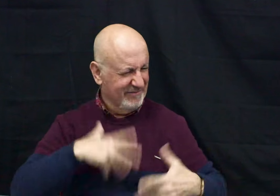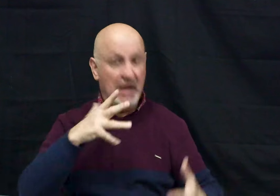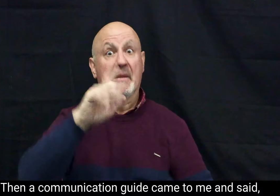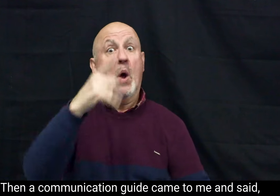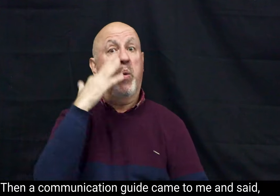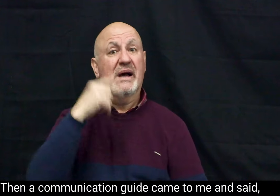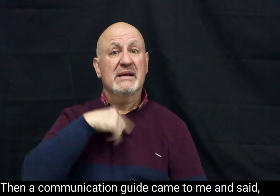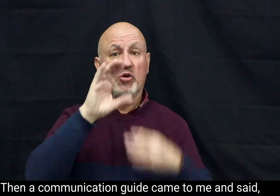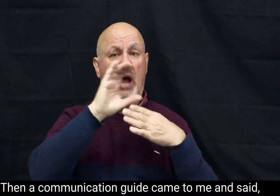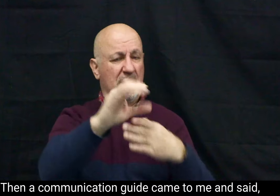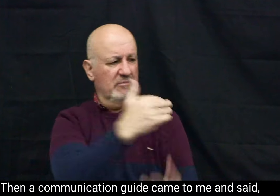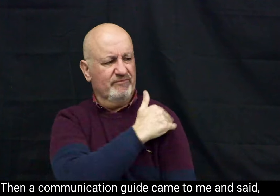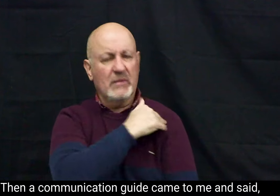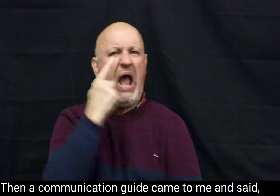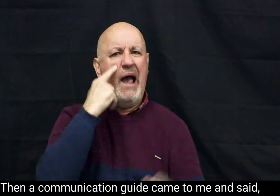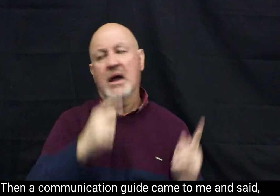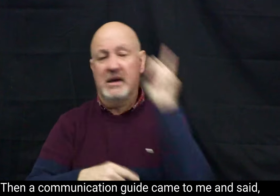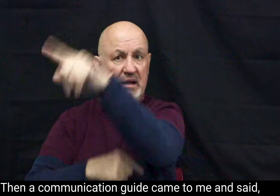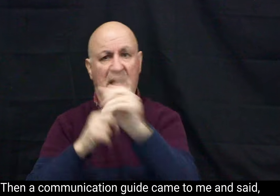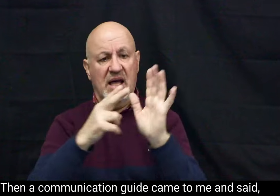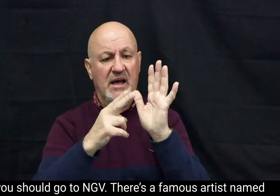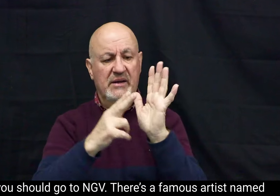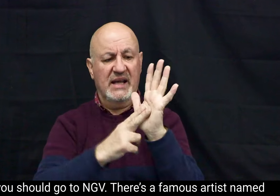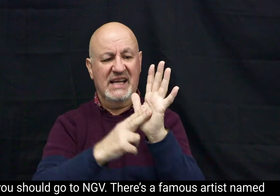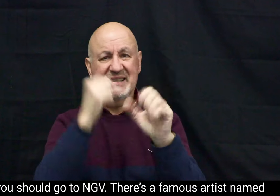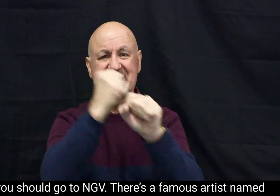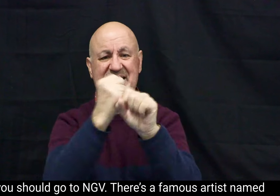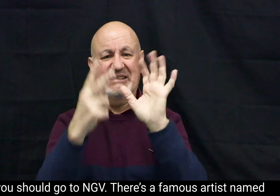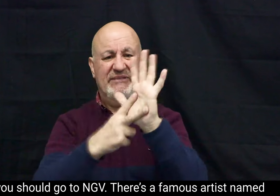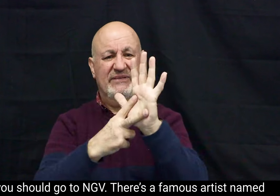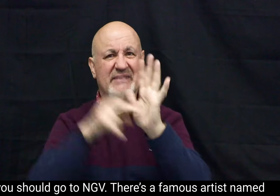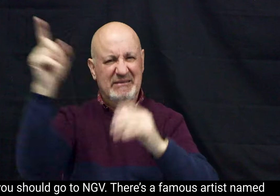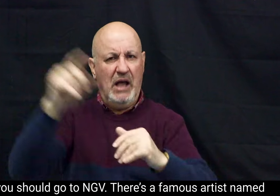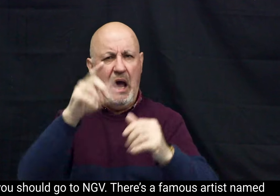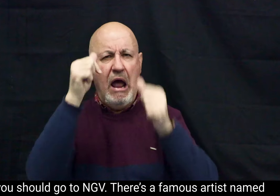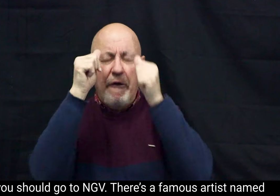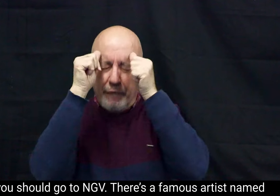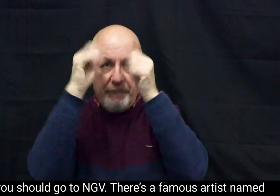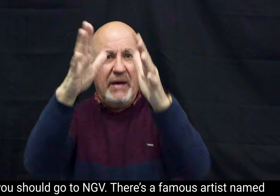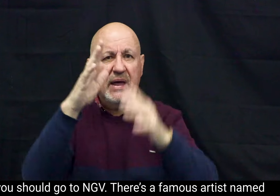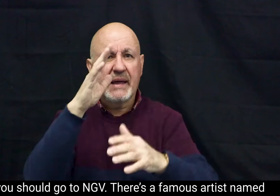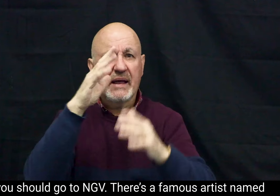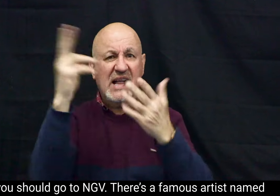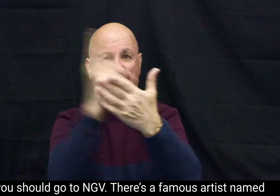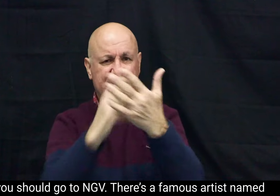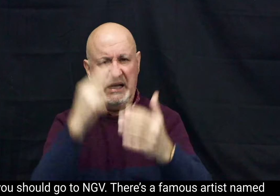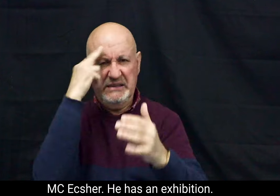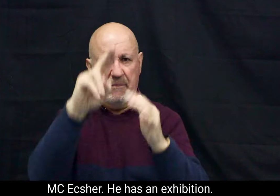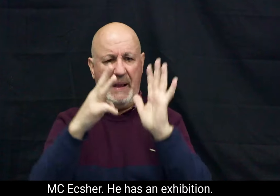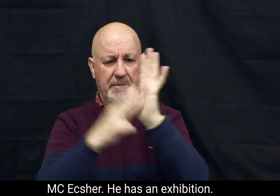Then a communication guide came to me and said you should go to NGV. There's a famous artist named M.C.